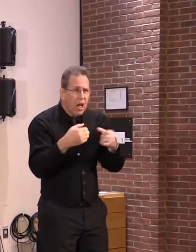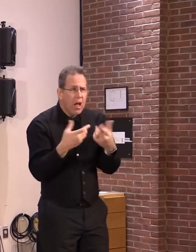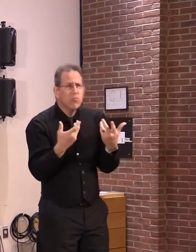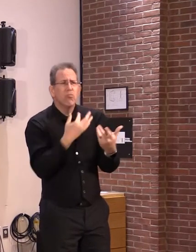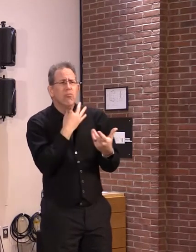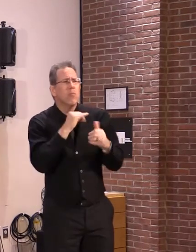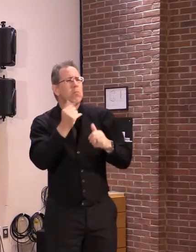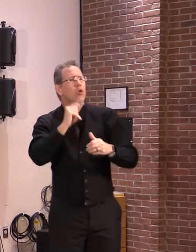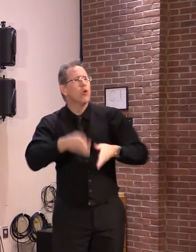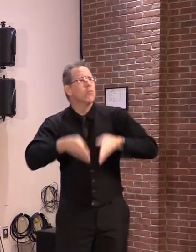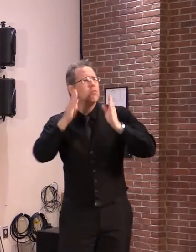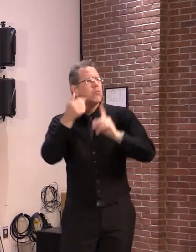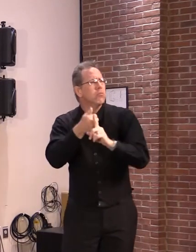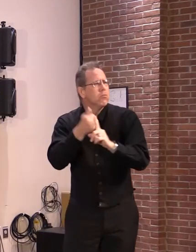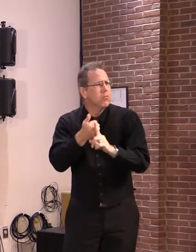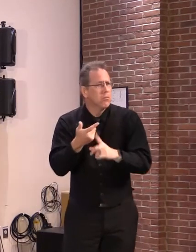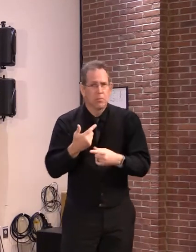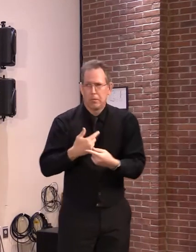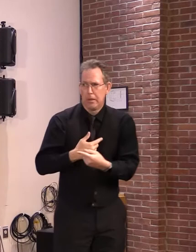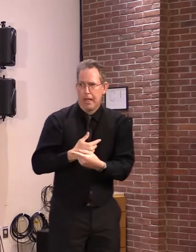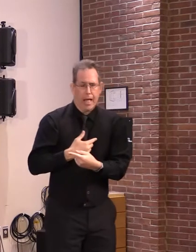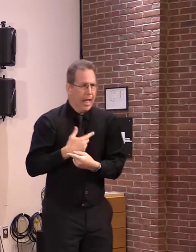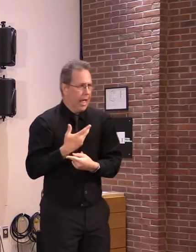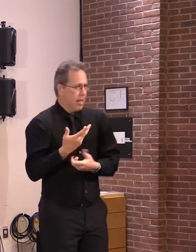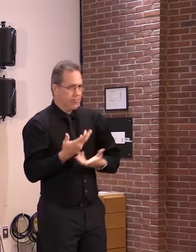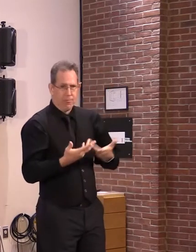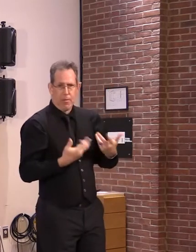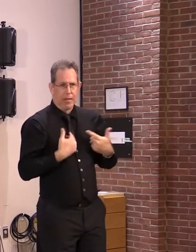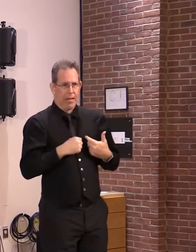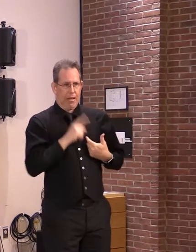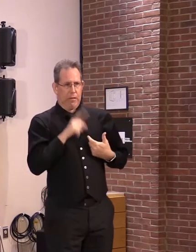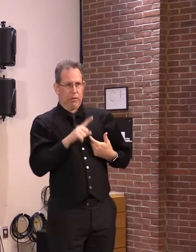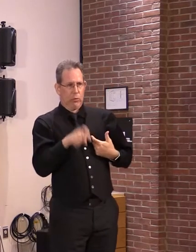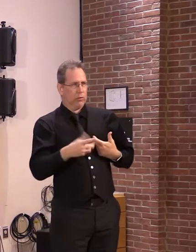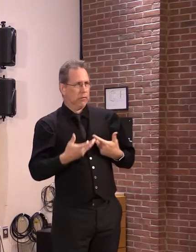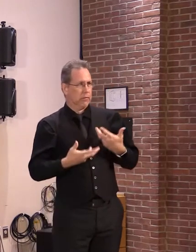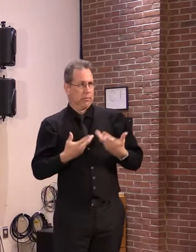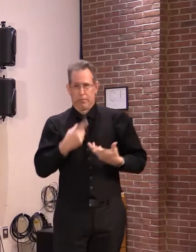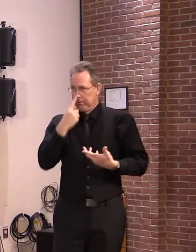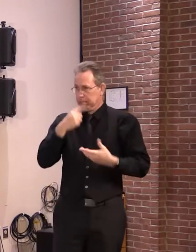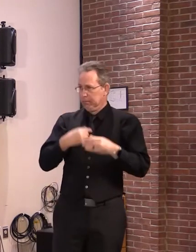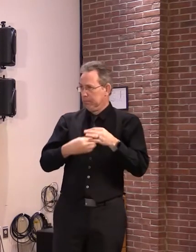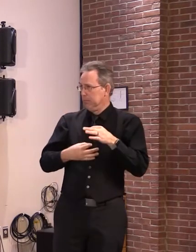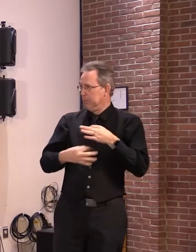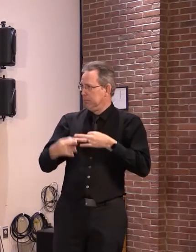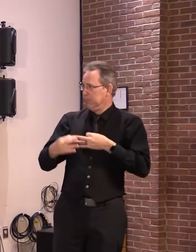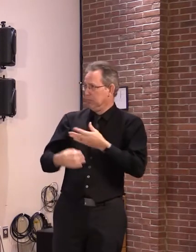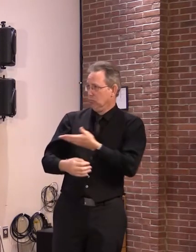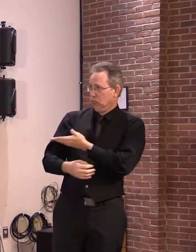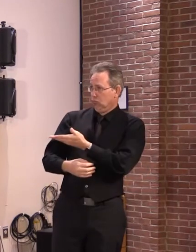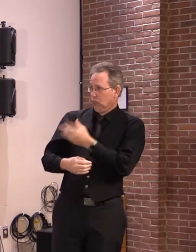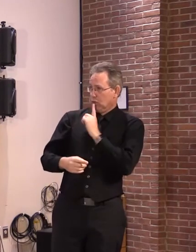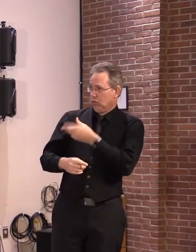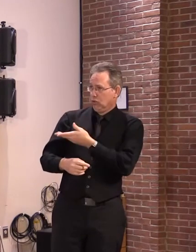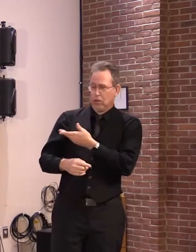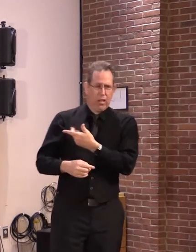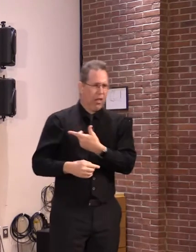actually don't have the answer for you. Maybe one of my experts behind me might have the answer or Josh.